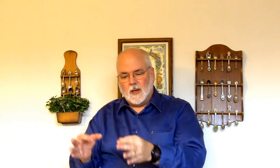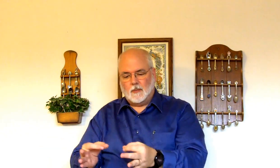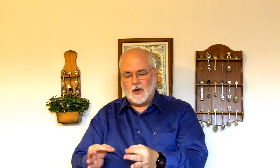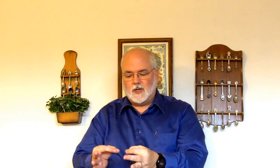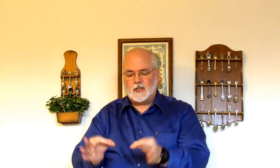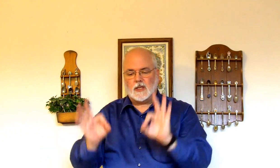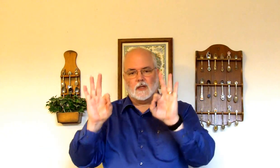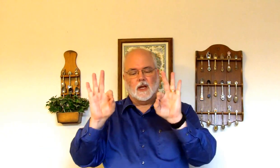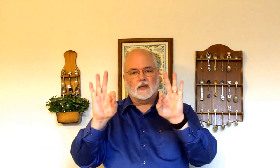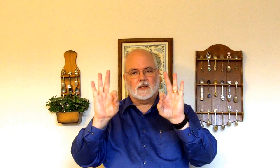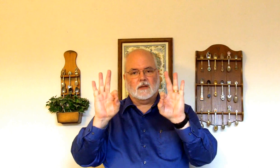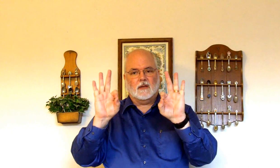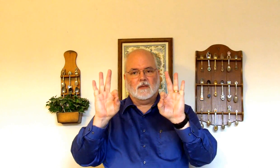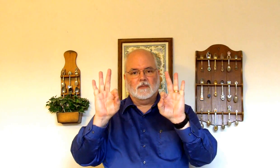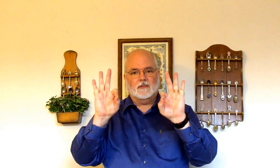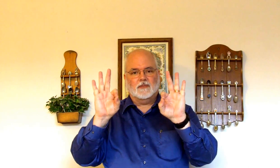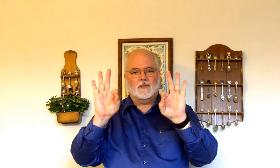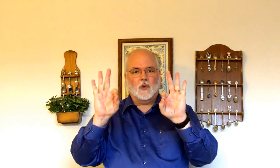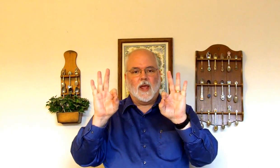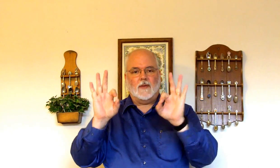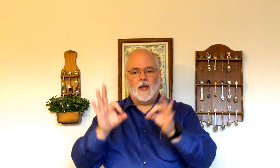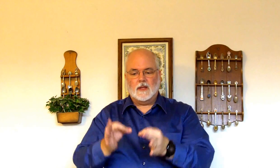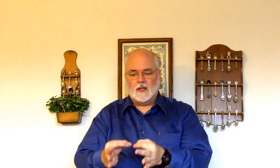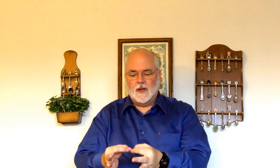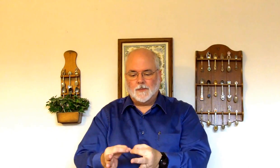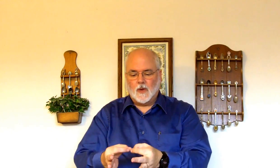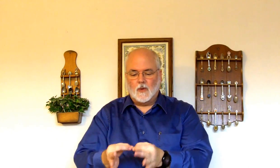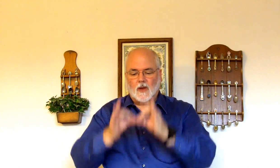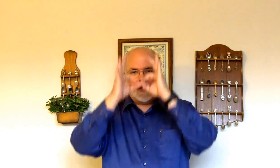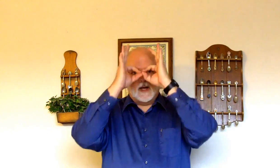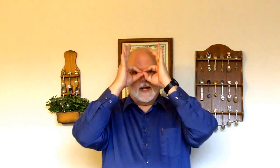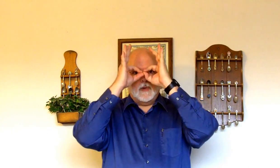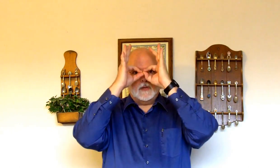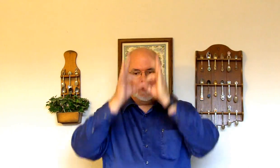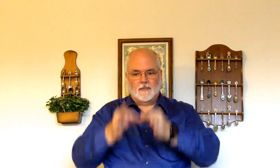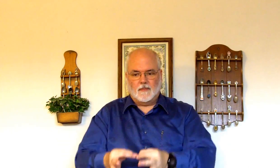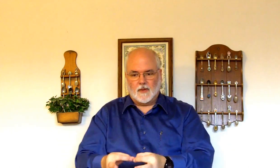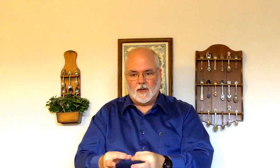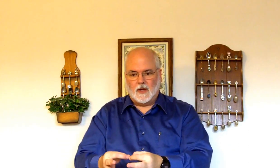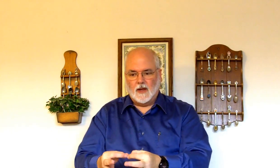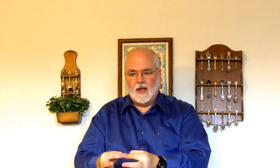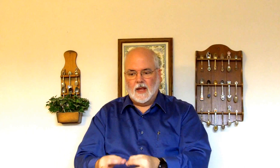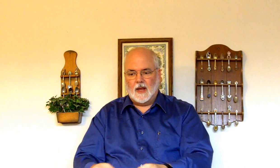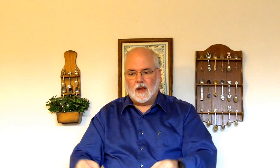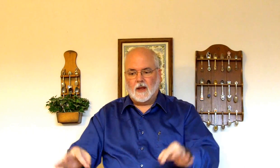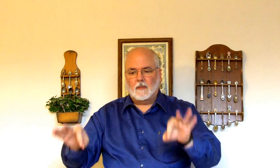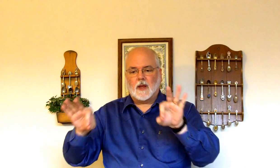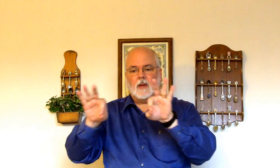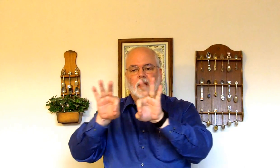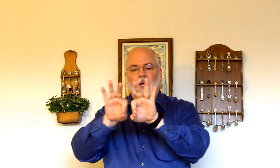Precious is. Two F hands. Kind of like eyeballs. Okay. Kind of making a